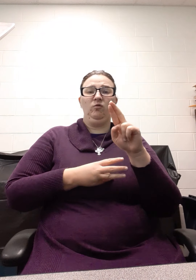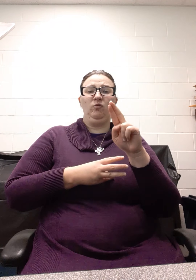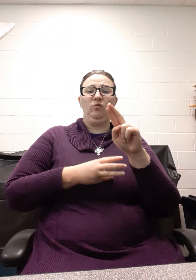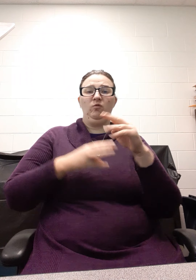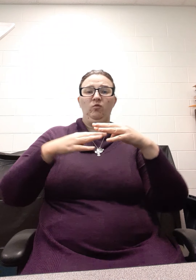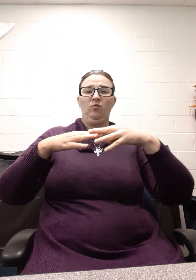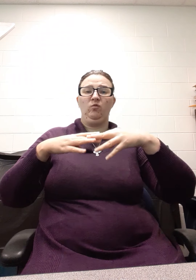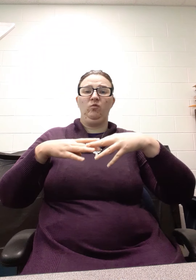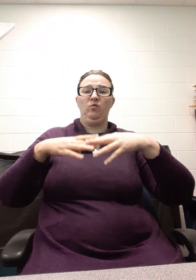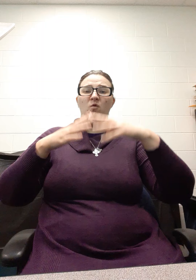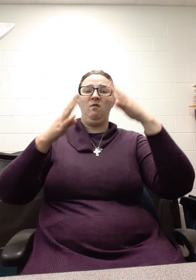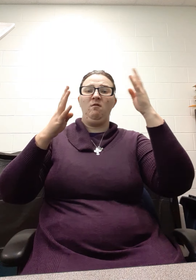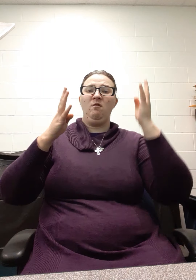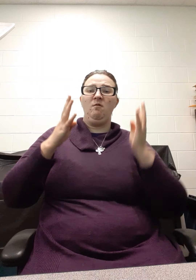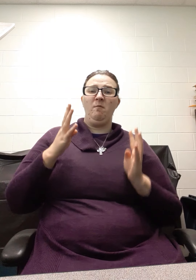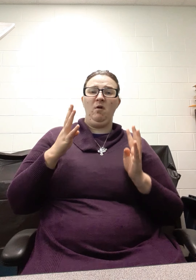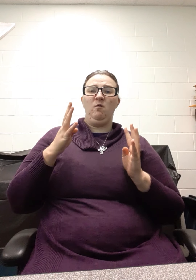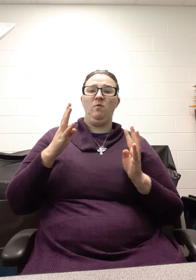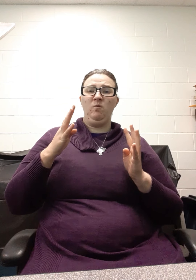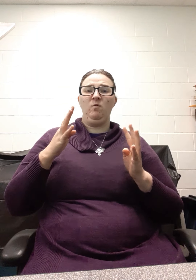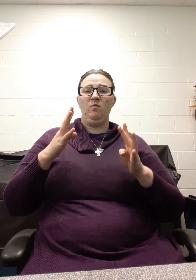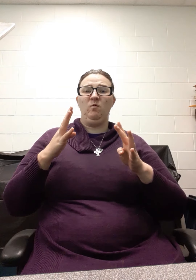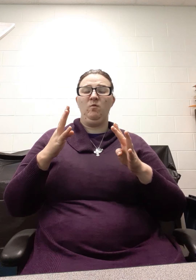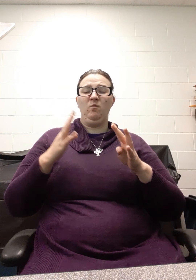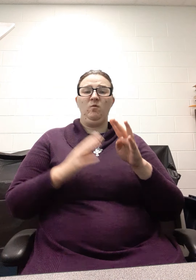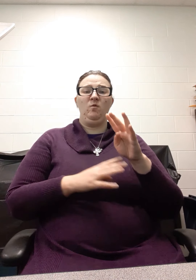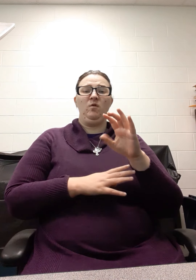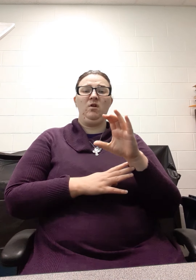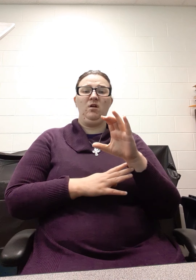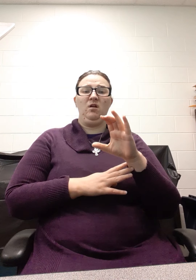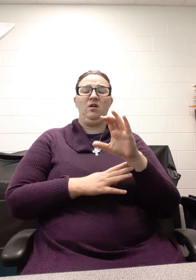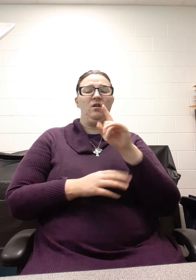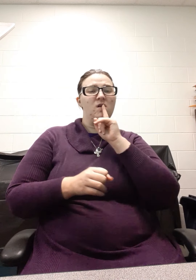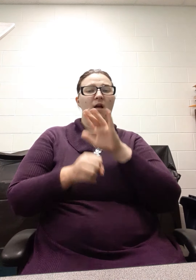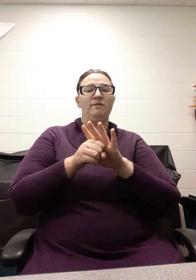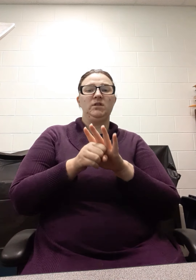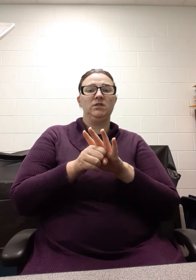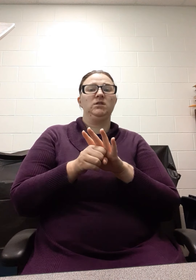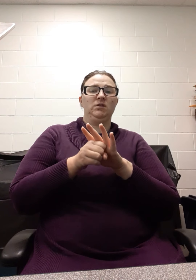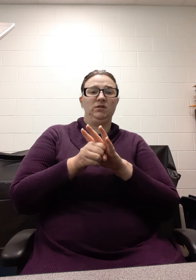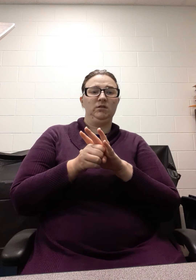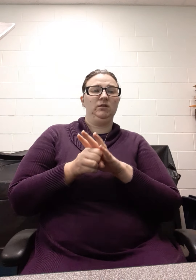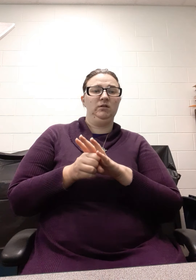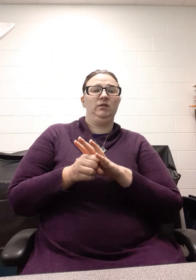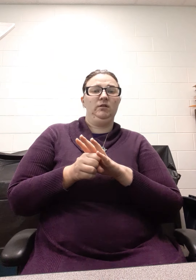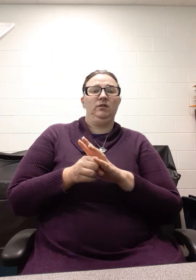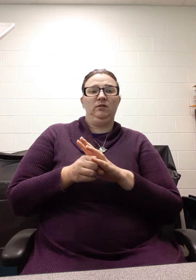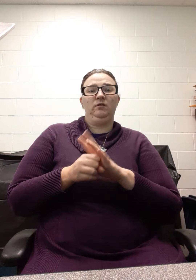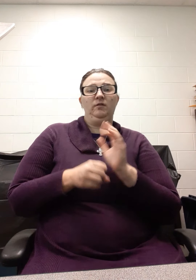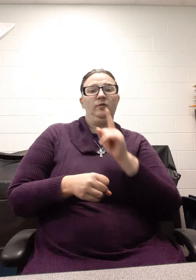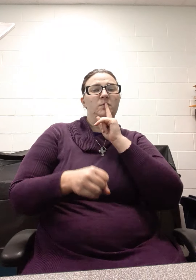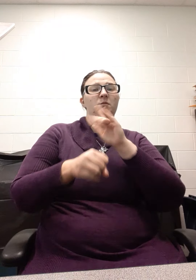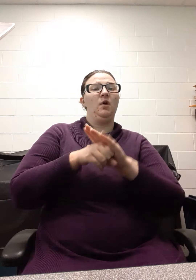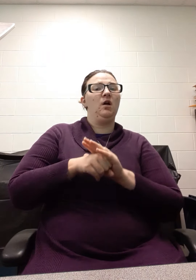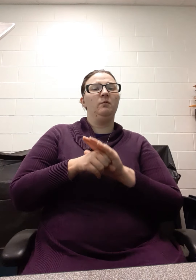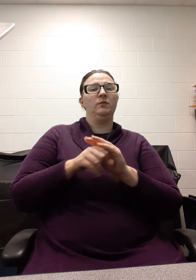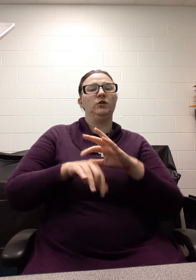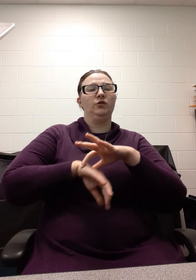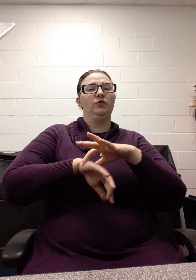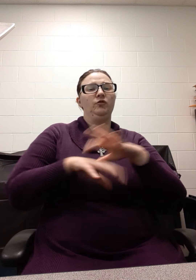the promise that God made, that the earth would not be destroyed again by water, by a flood. And it talks about